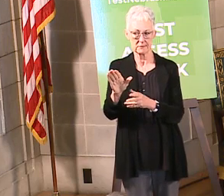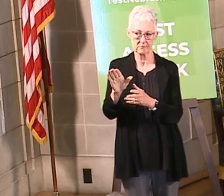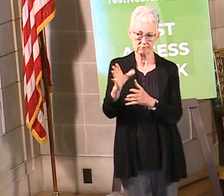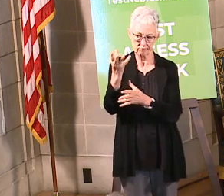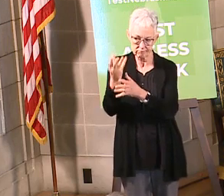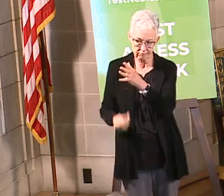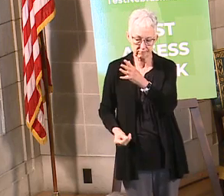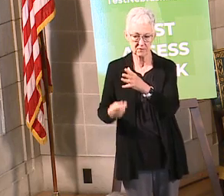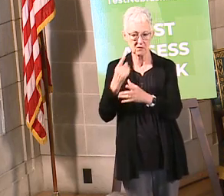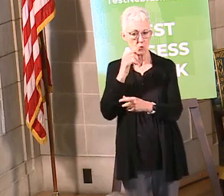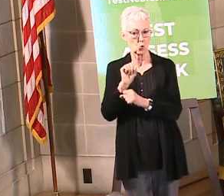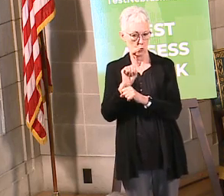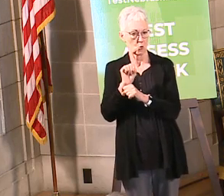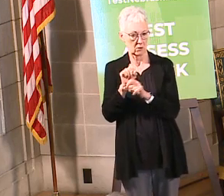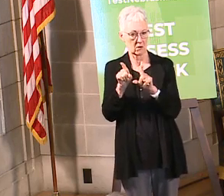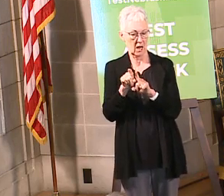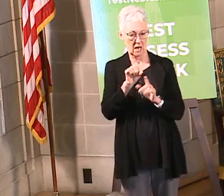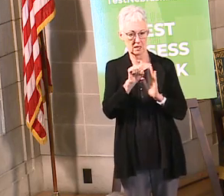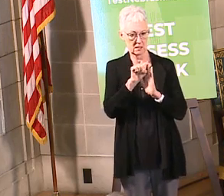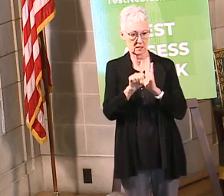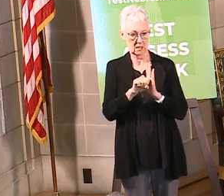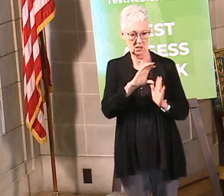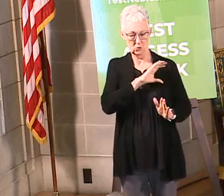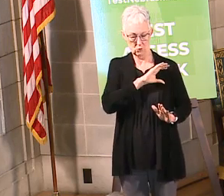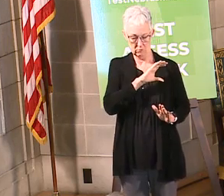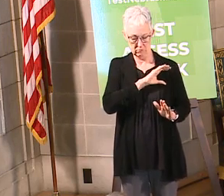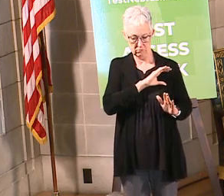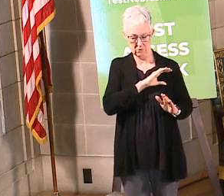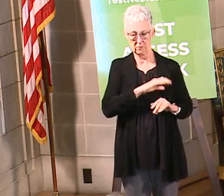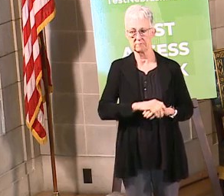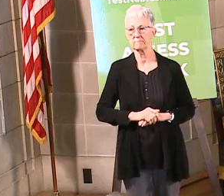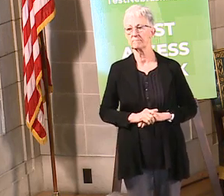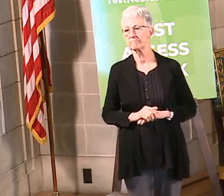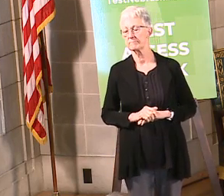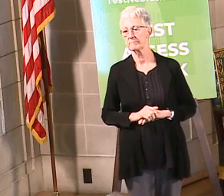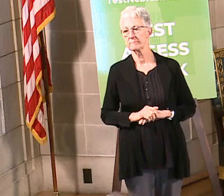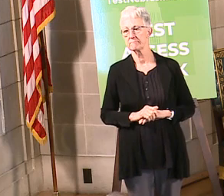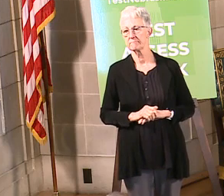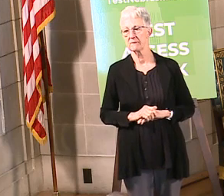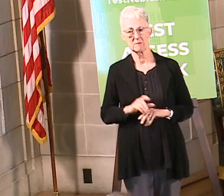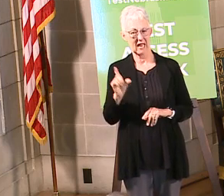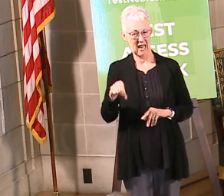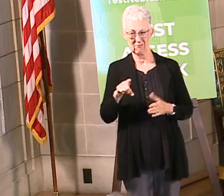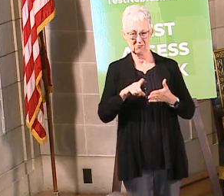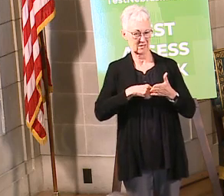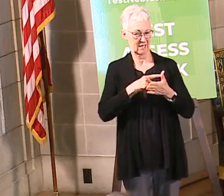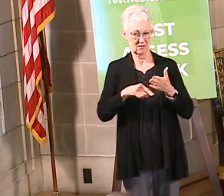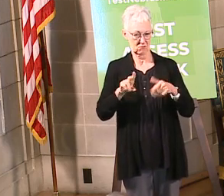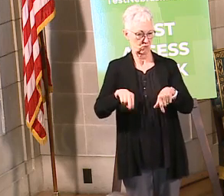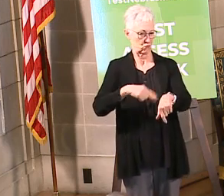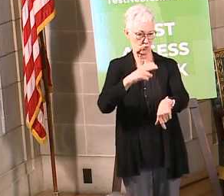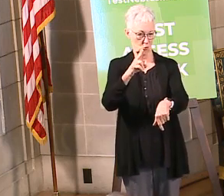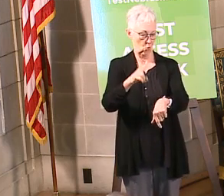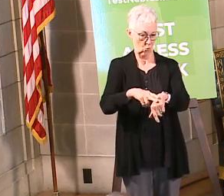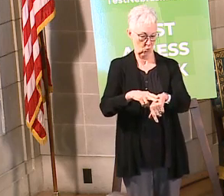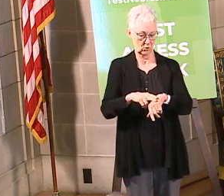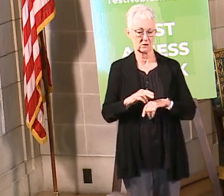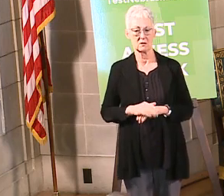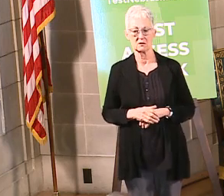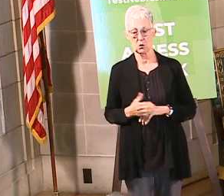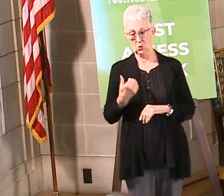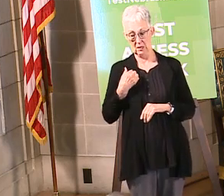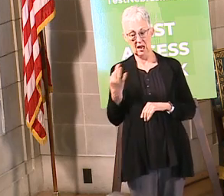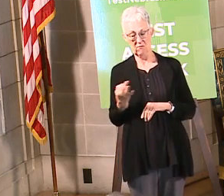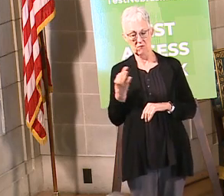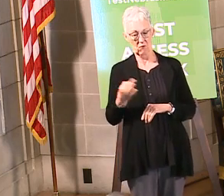Troopers. That event also was canceled, but I had the opportunity to visit last Friday. Jerry's name is now on the memorial wall,